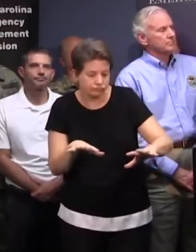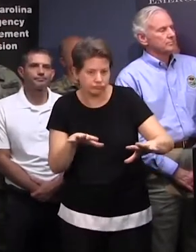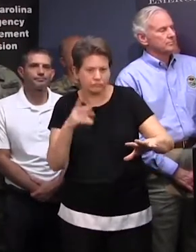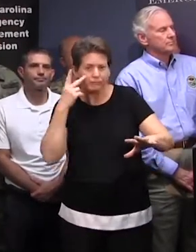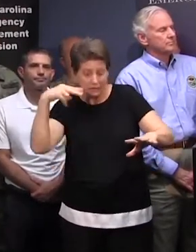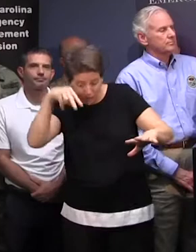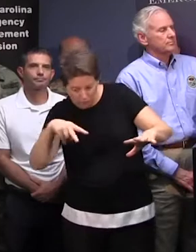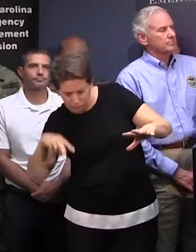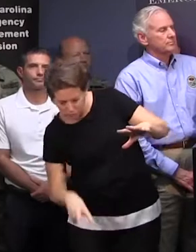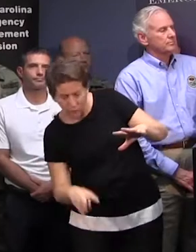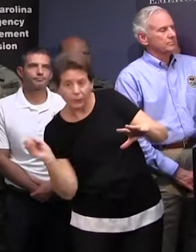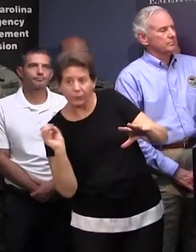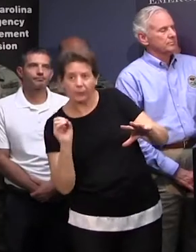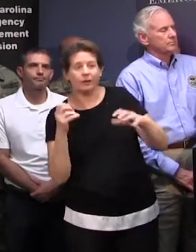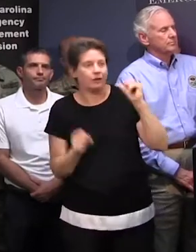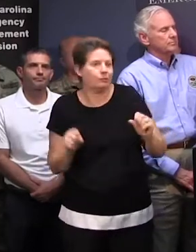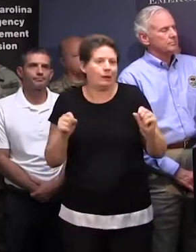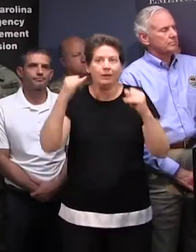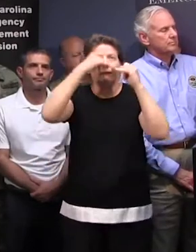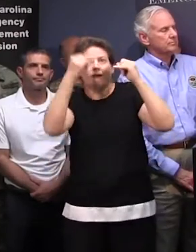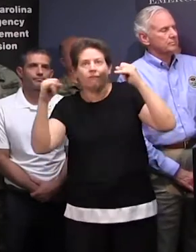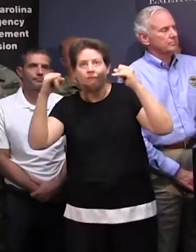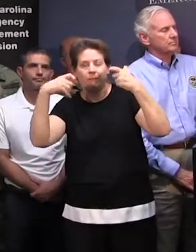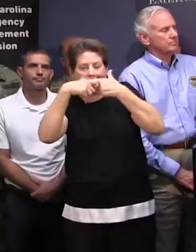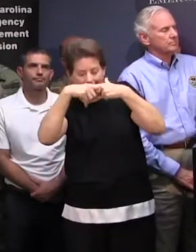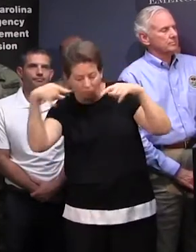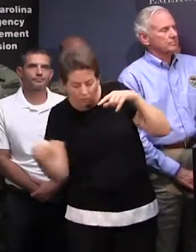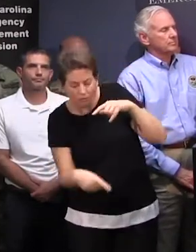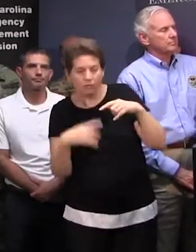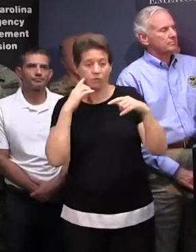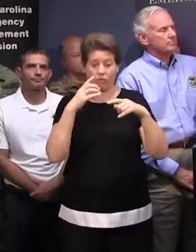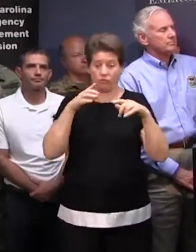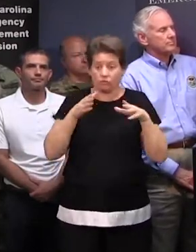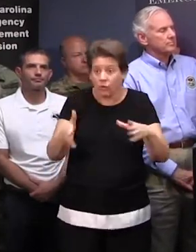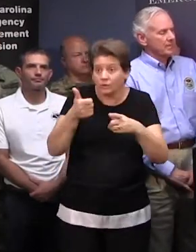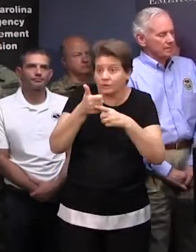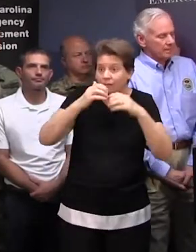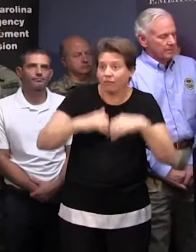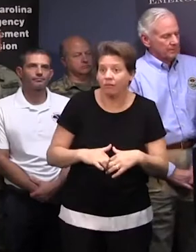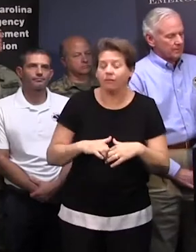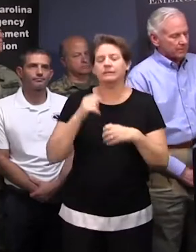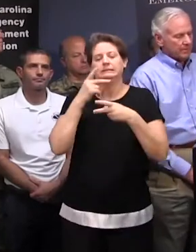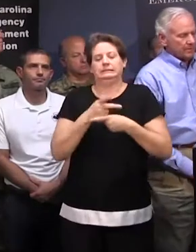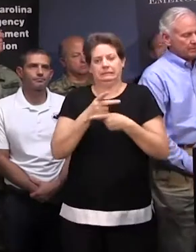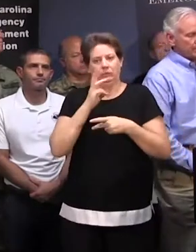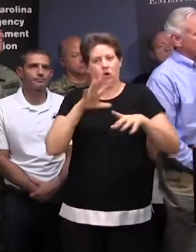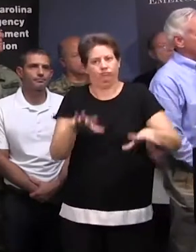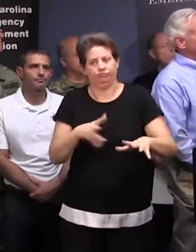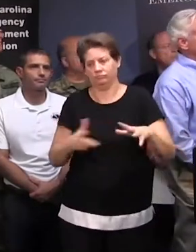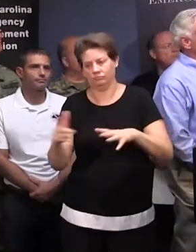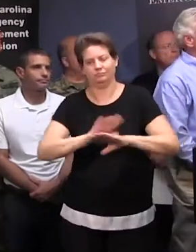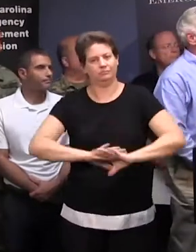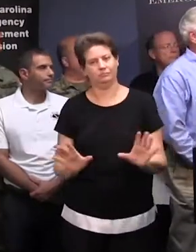downed power lines, debris, tree branches, or the roadway could be washed out. Thank you, Governor. Thank you. Thank you. Meachin,